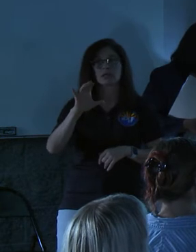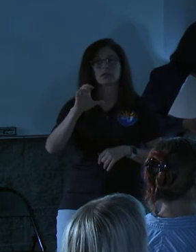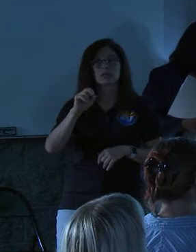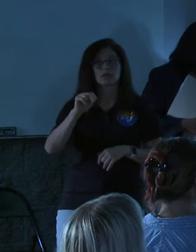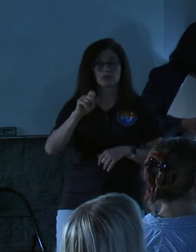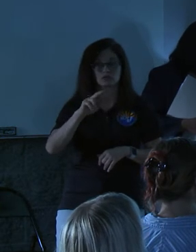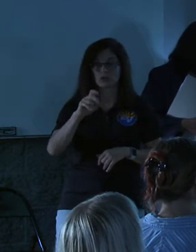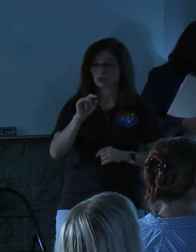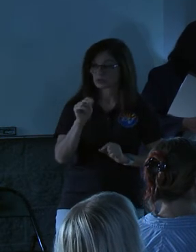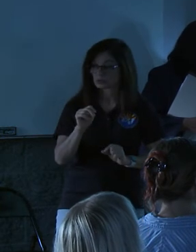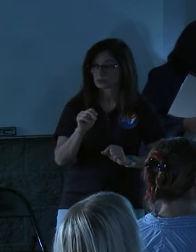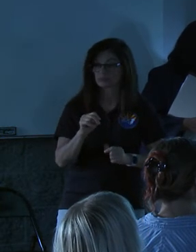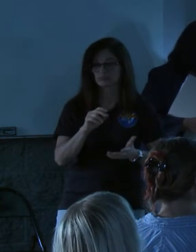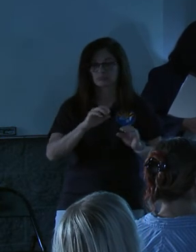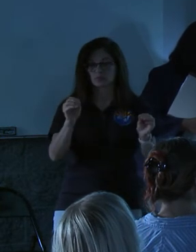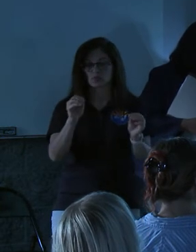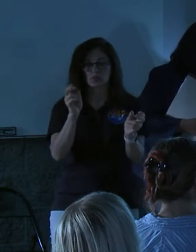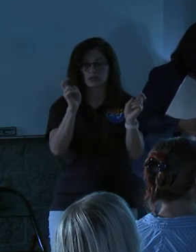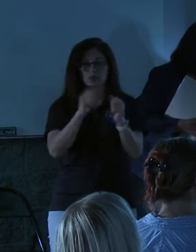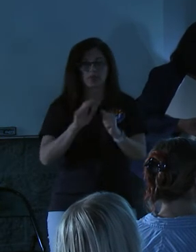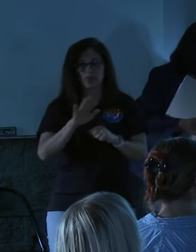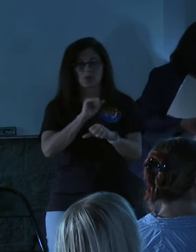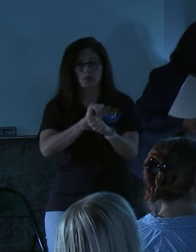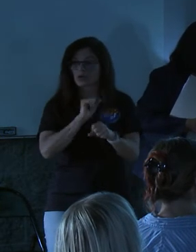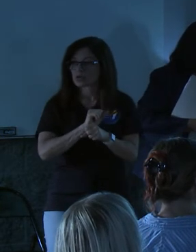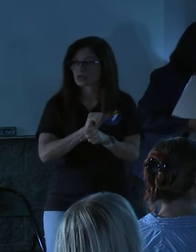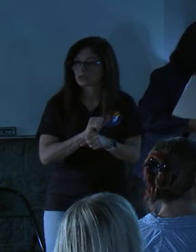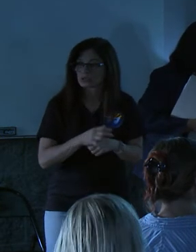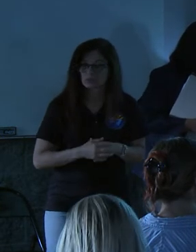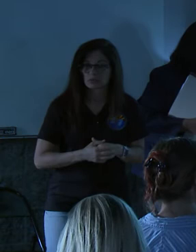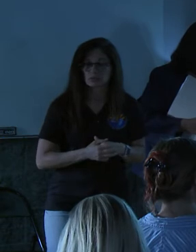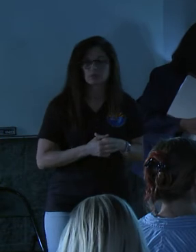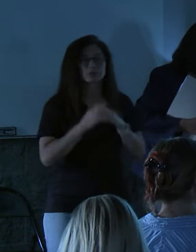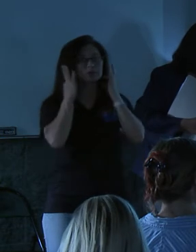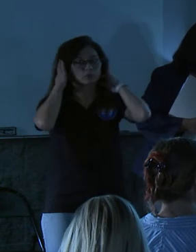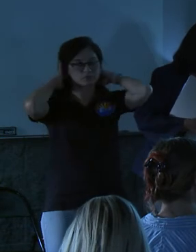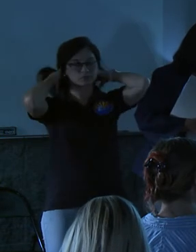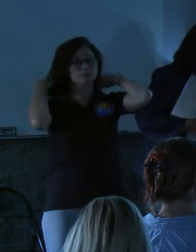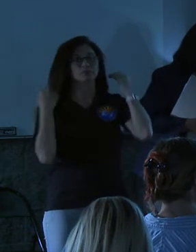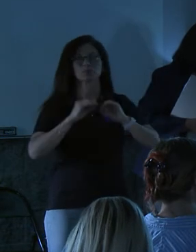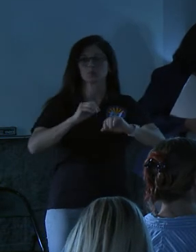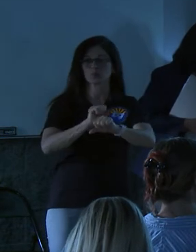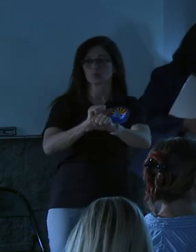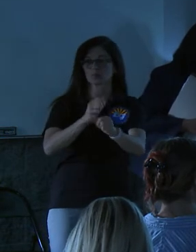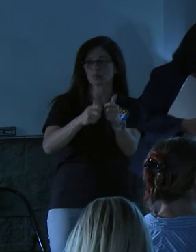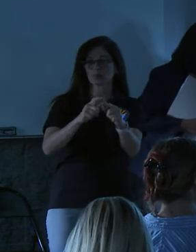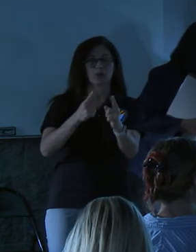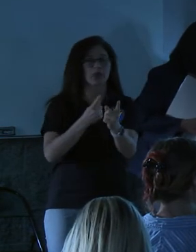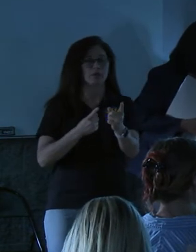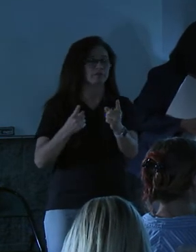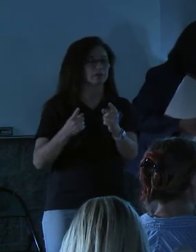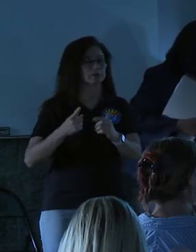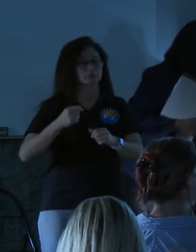haven't had issues with the work that they've done. Not that there's been the workmanship problems, but we have top people that